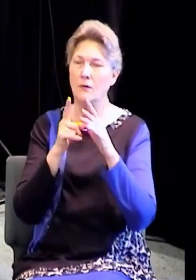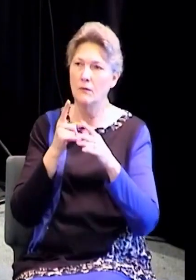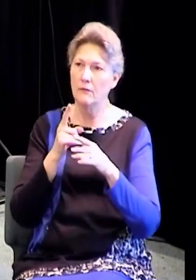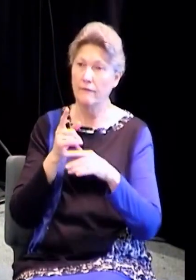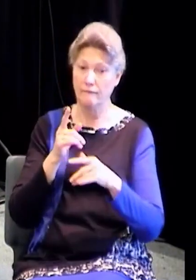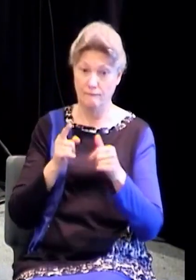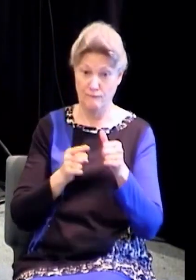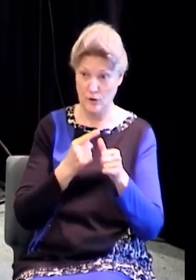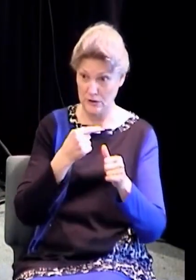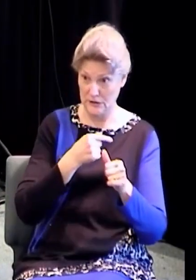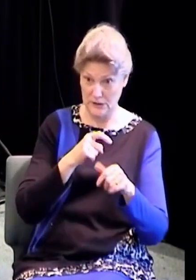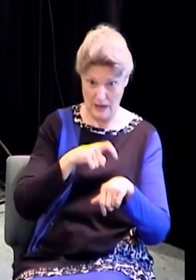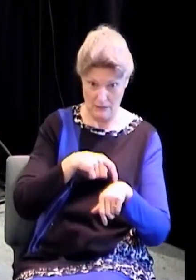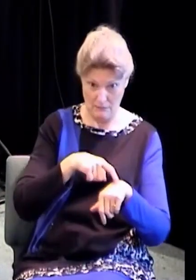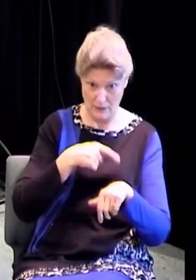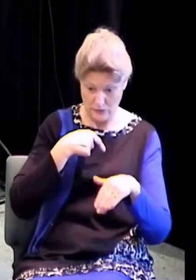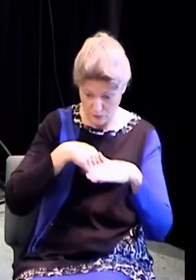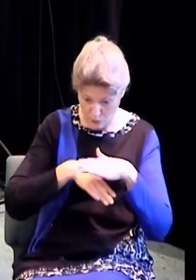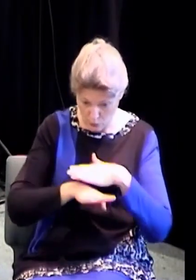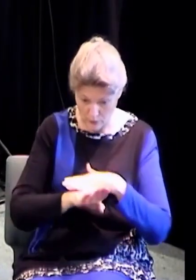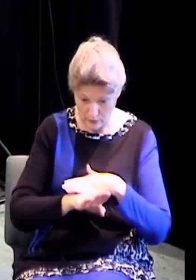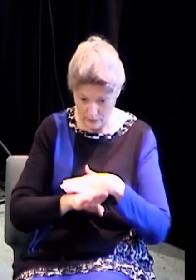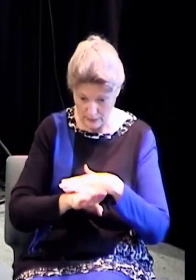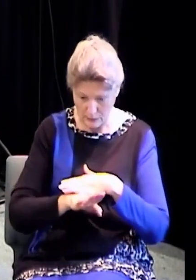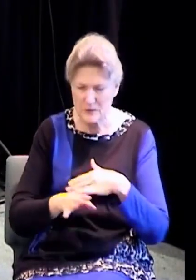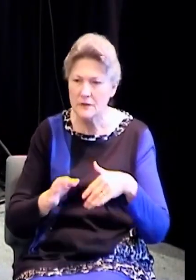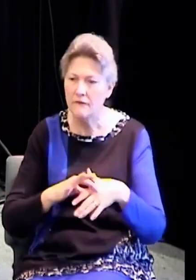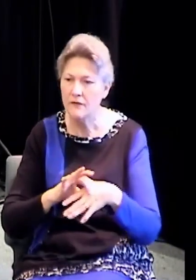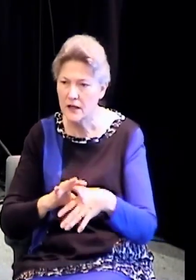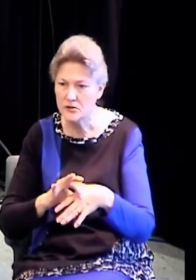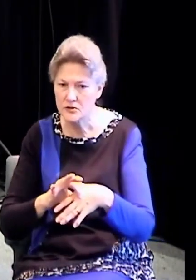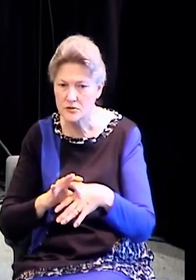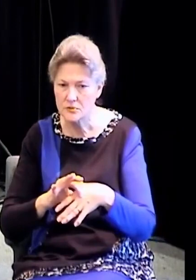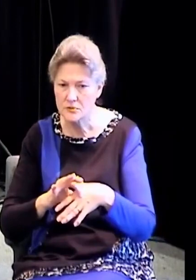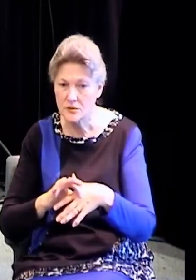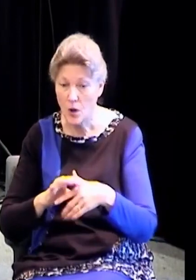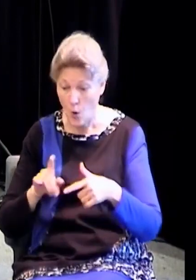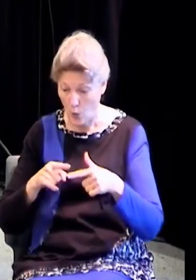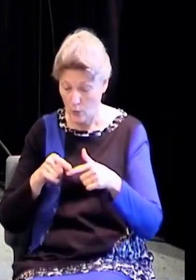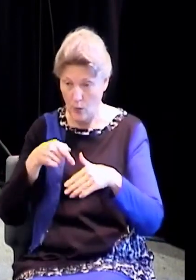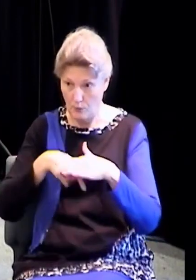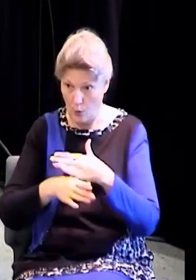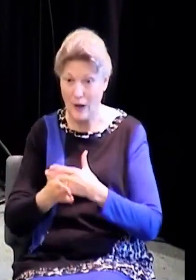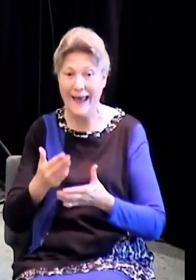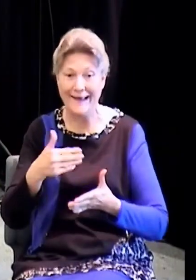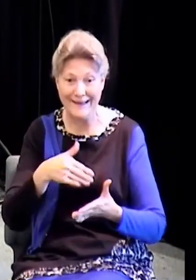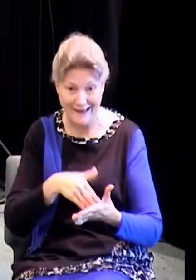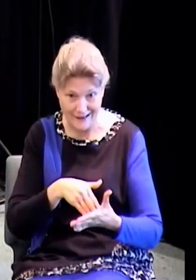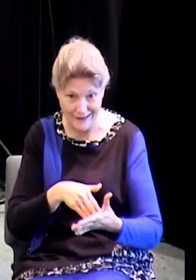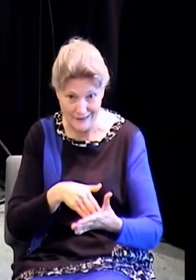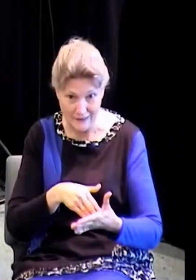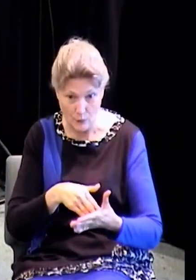When we are born again, we are flesh with the Spirit of God in.